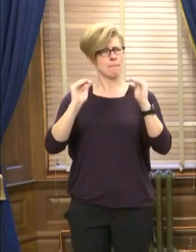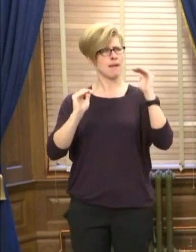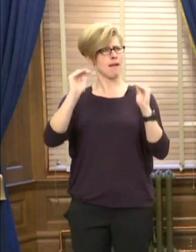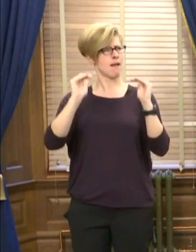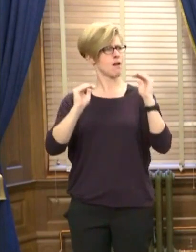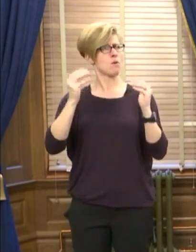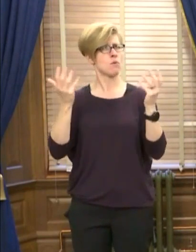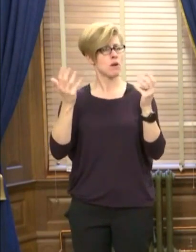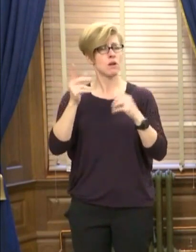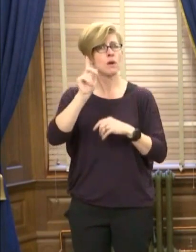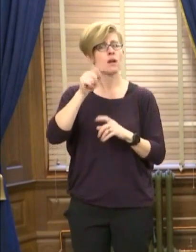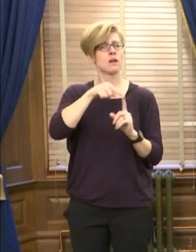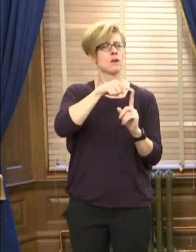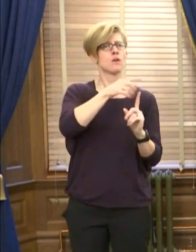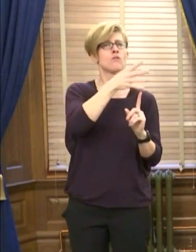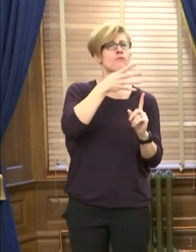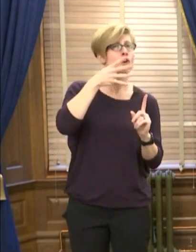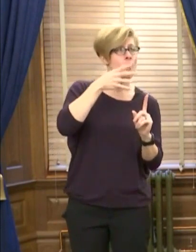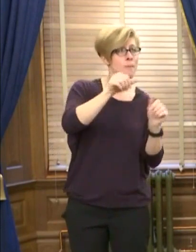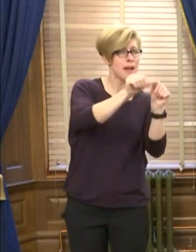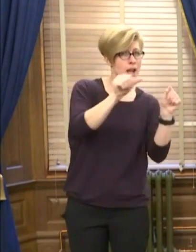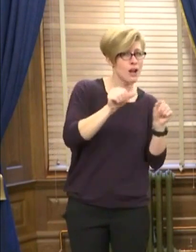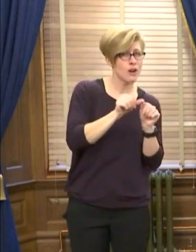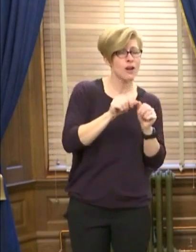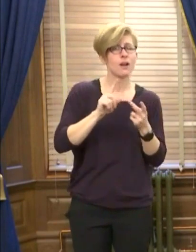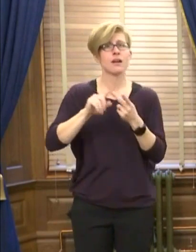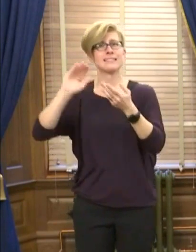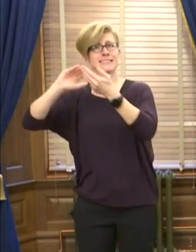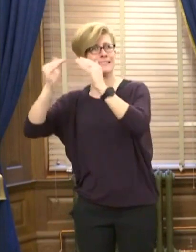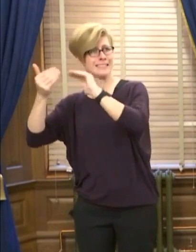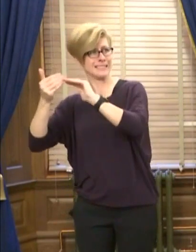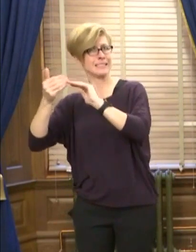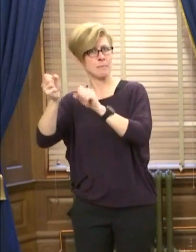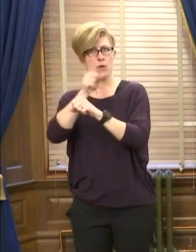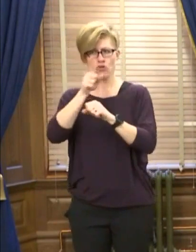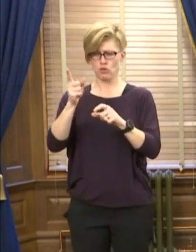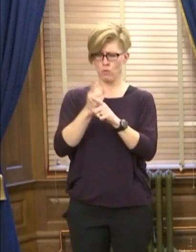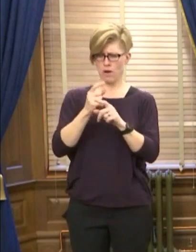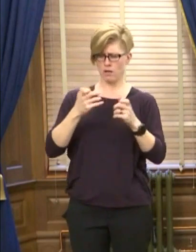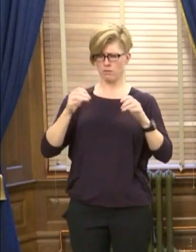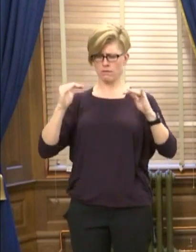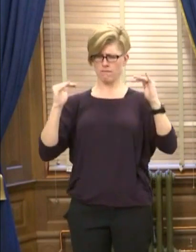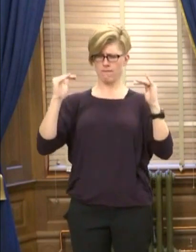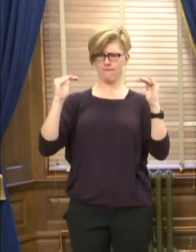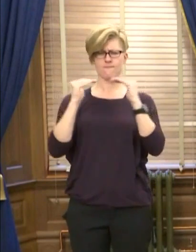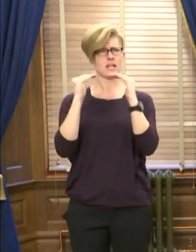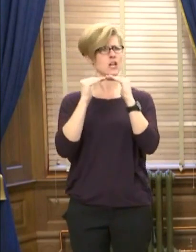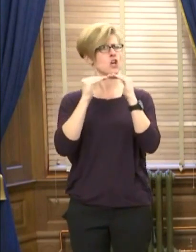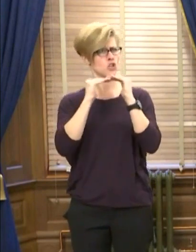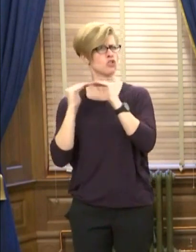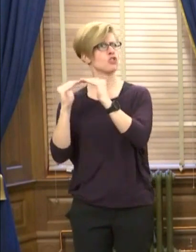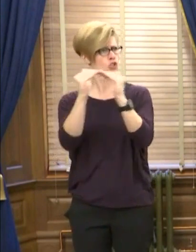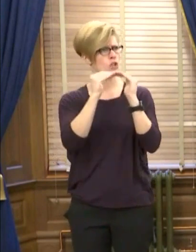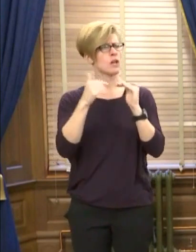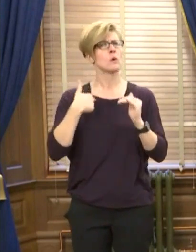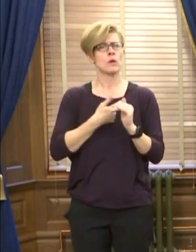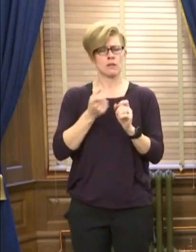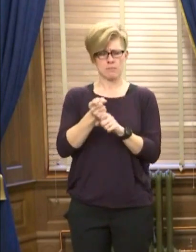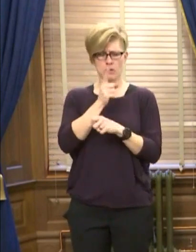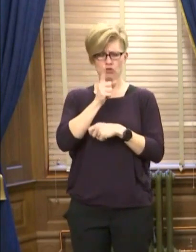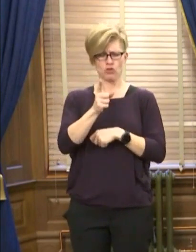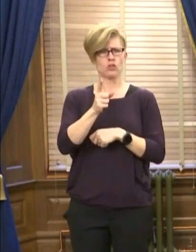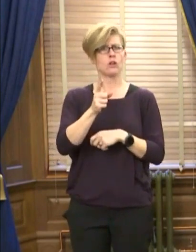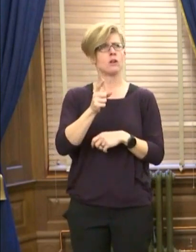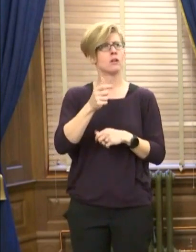going to our urban areas and our rural areas, and we're modifying our vaccine distribution plan to ensure counties